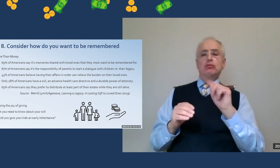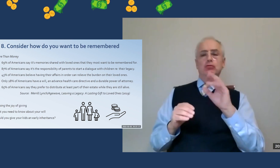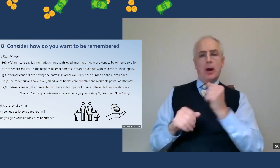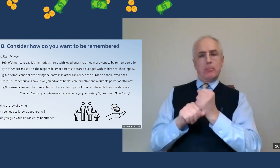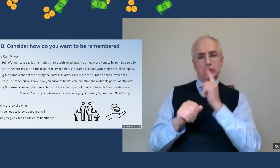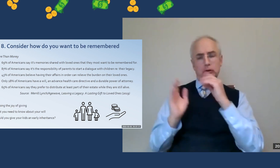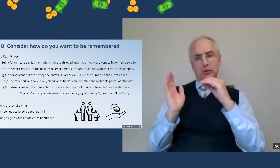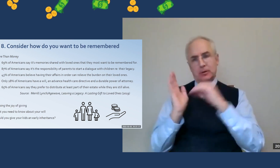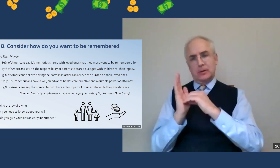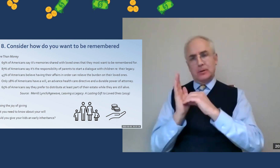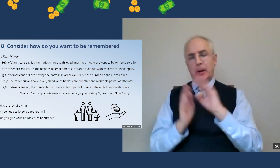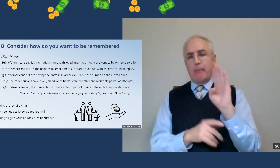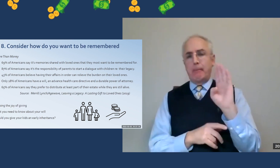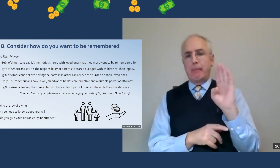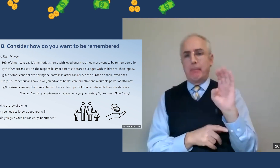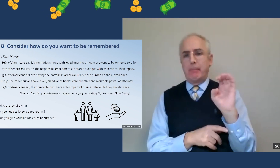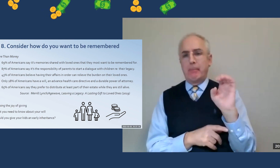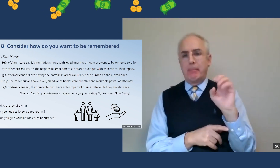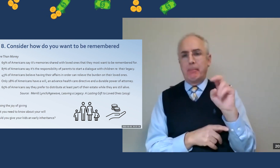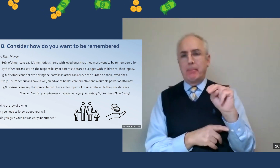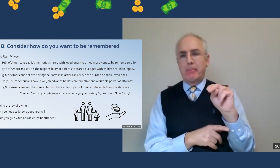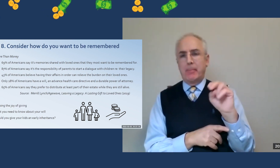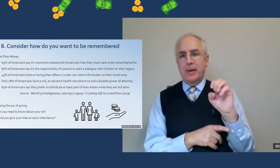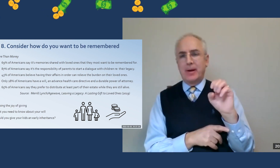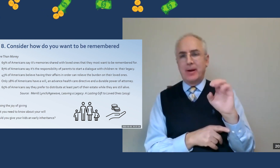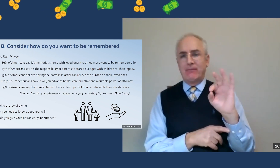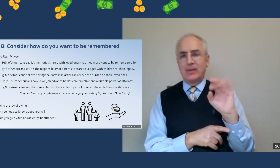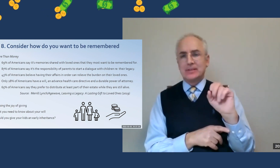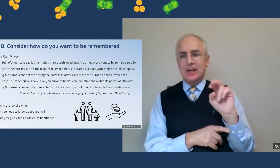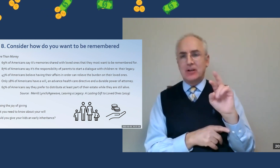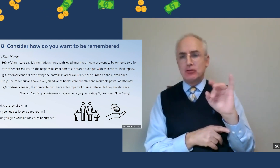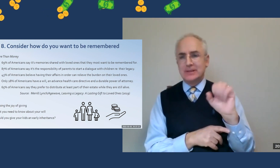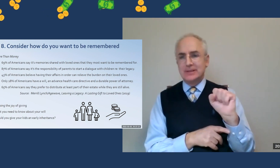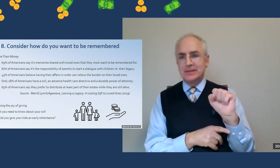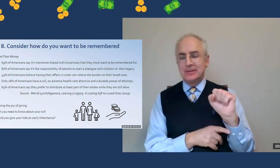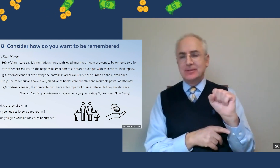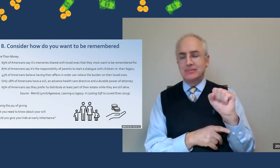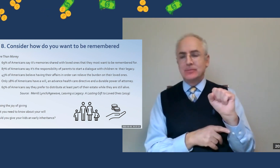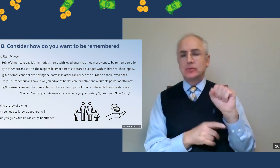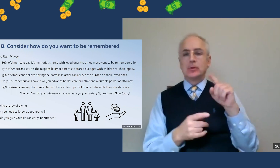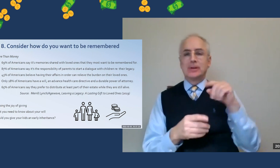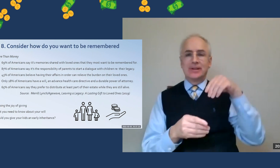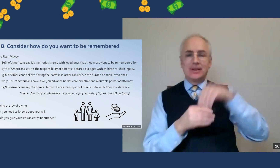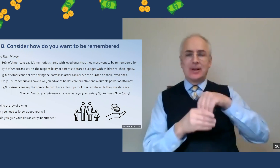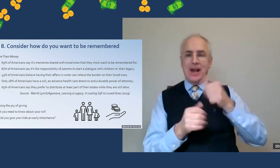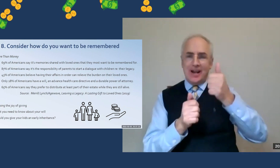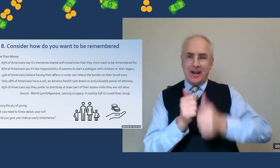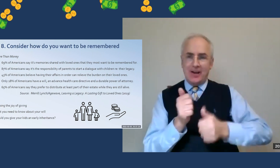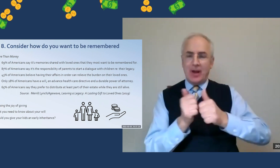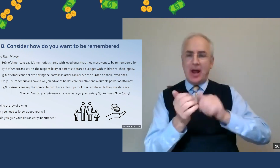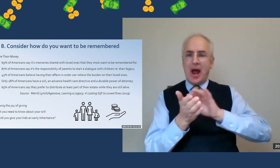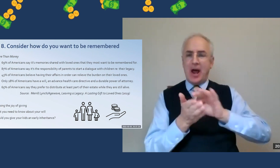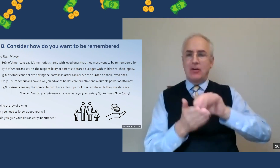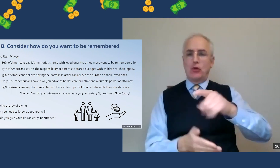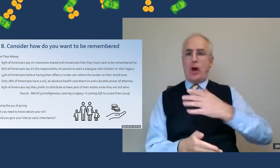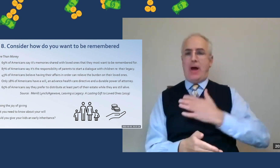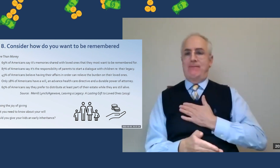And if you don't have a will, try to make sure you at least fill out who your beneficiaries are for